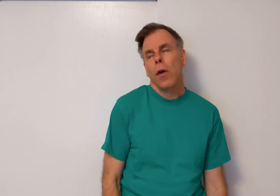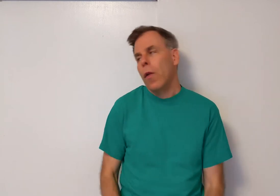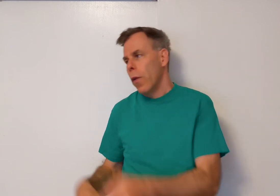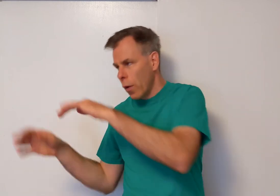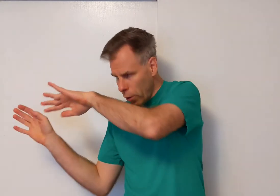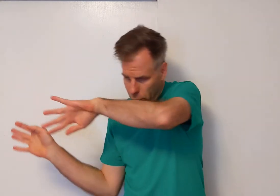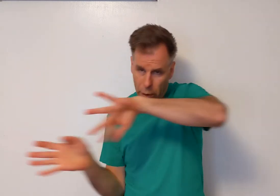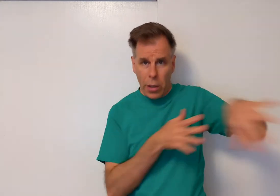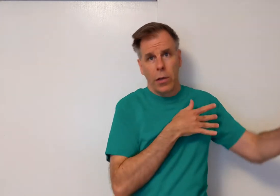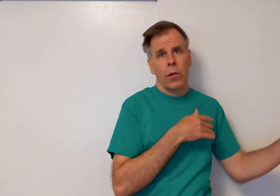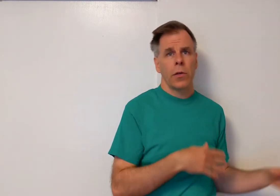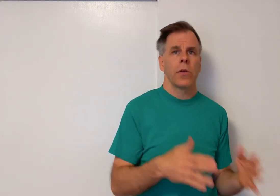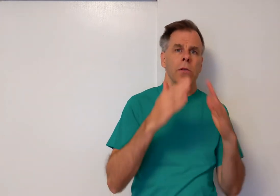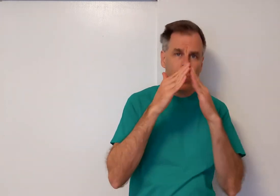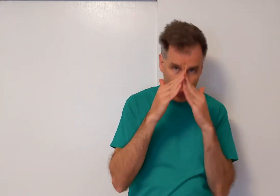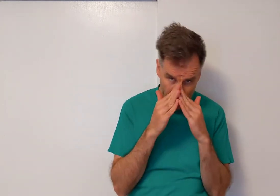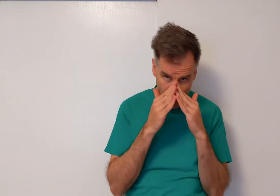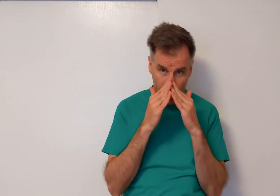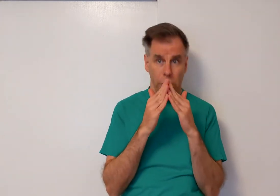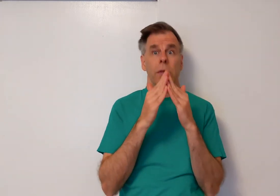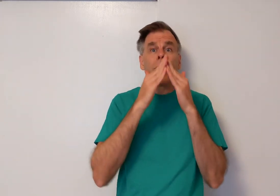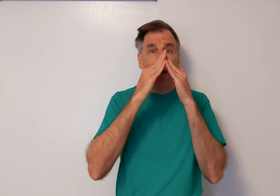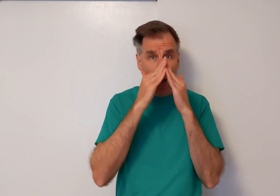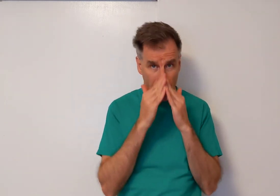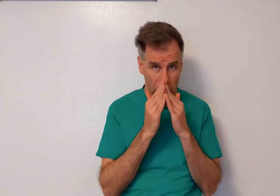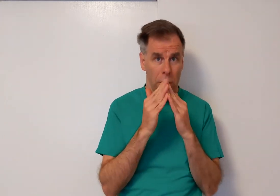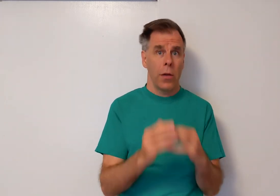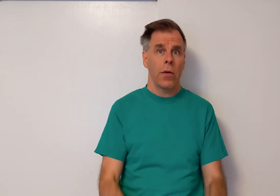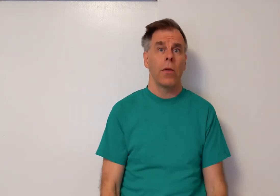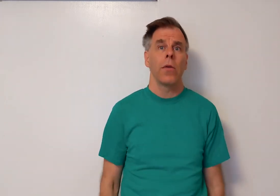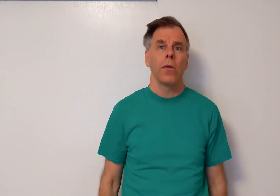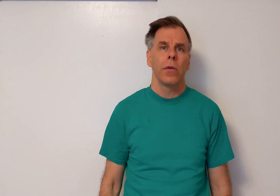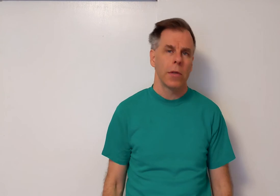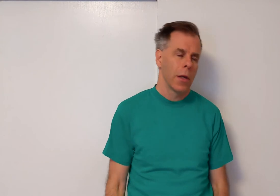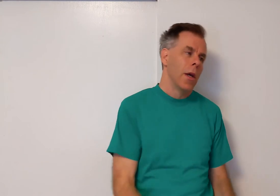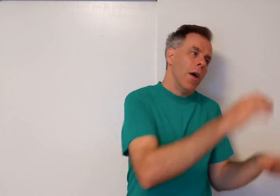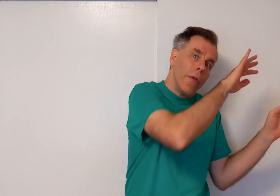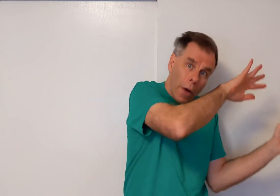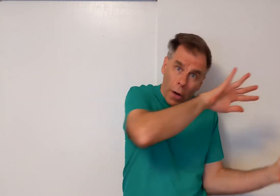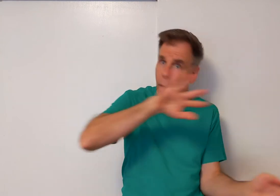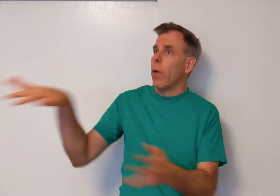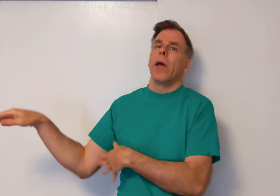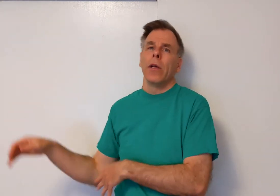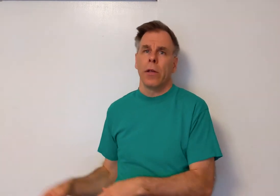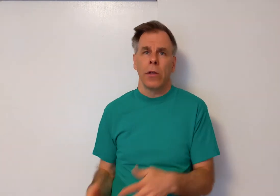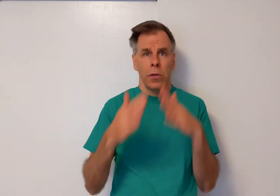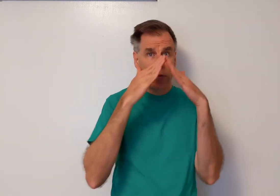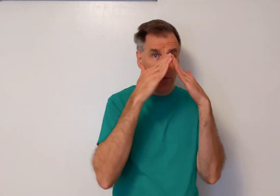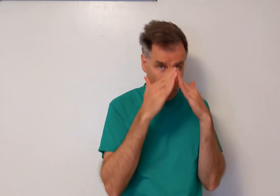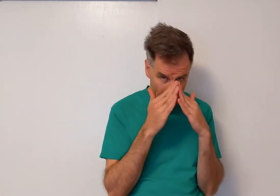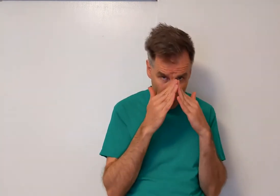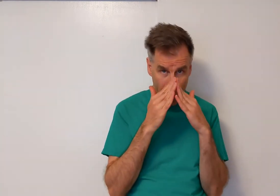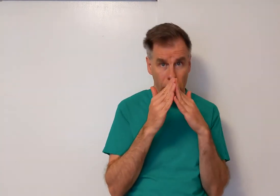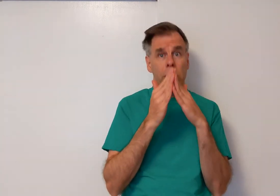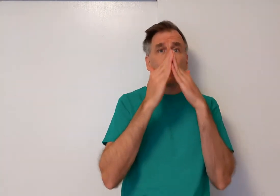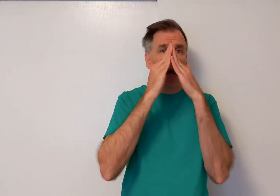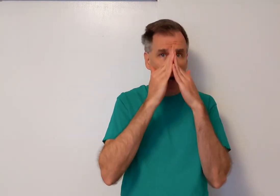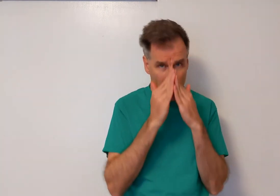The wind blows my nose. The wind wind blows my